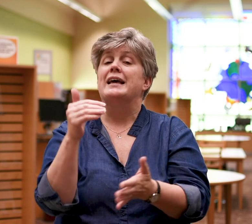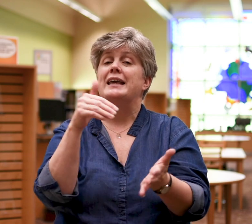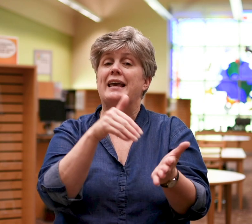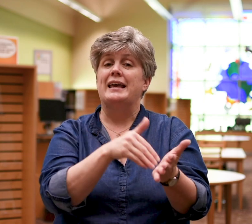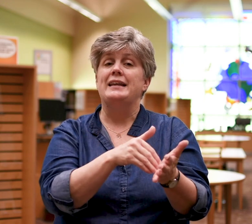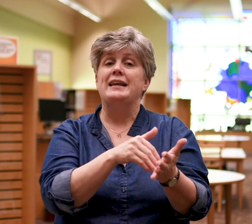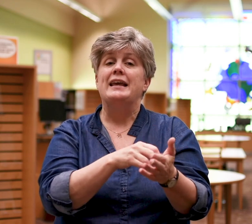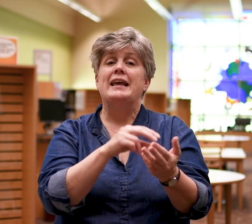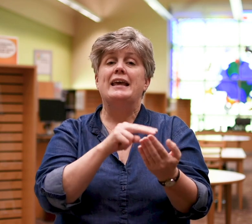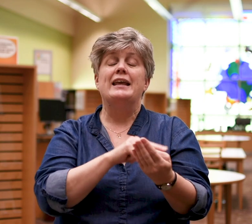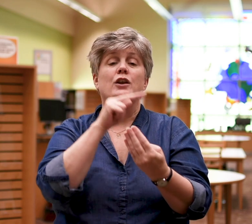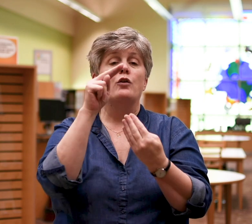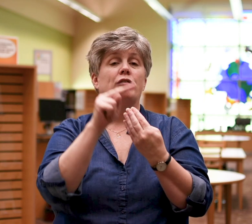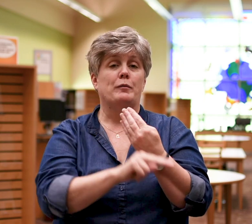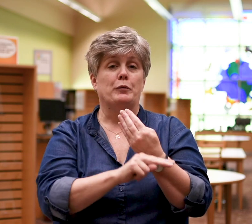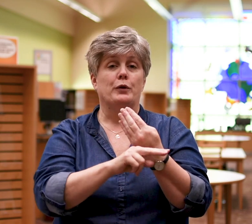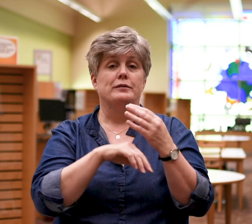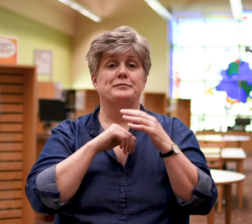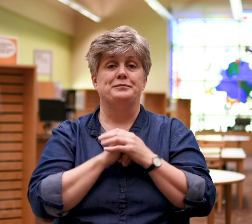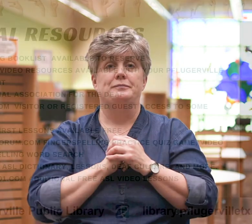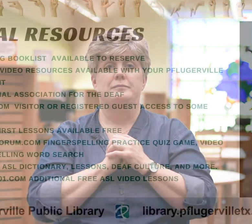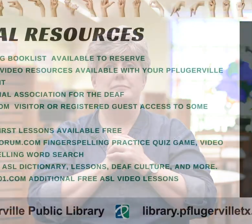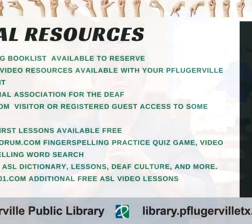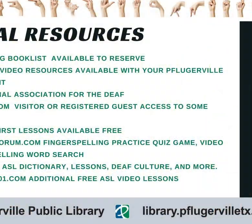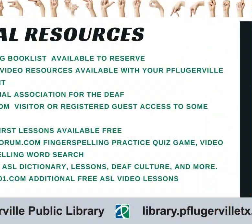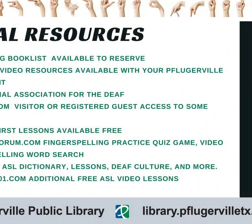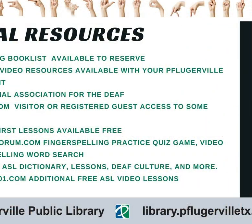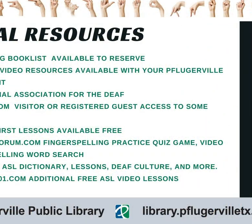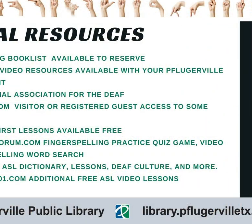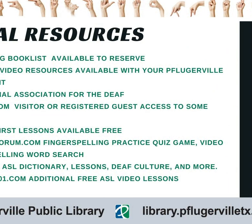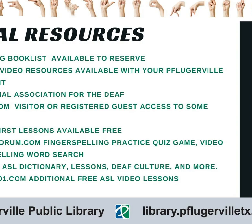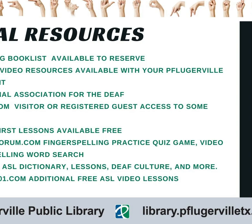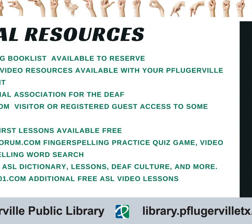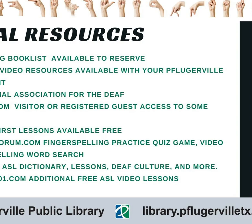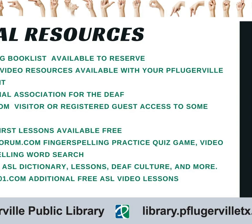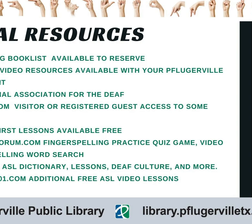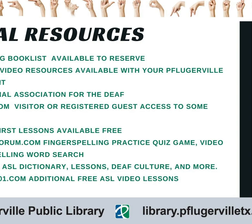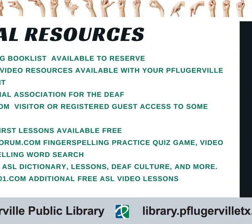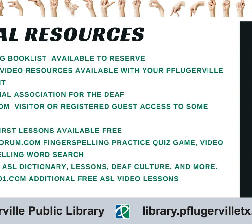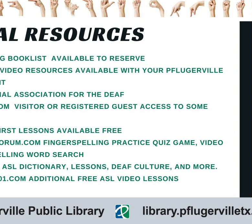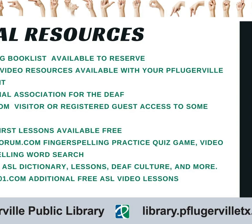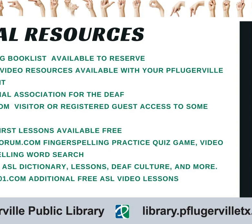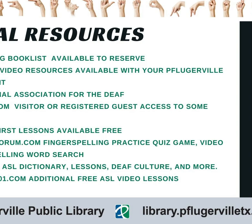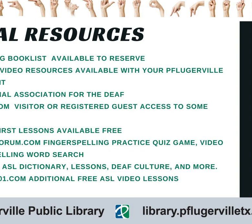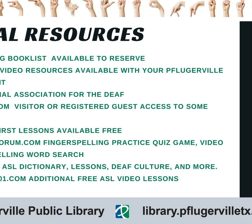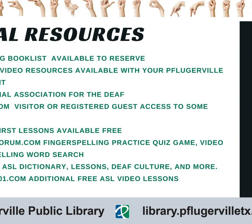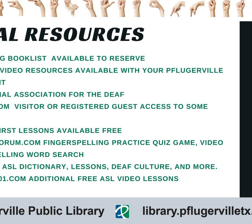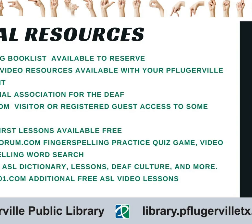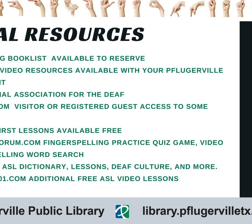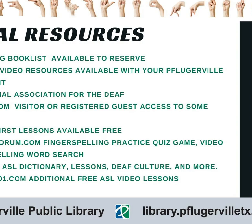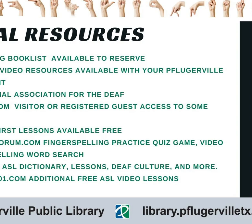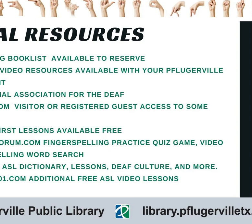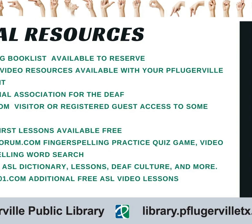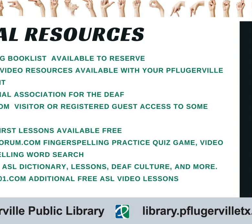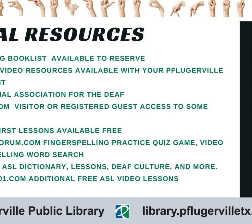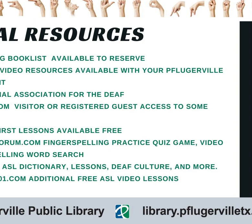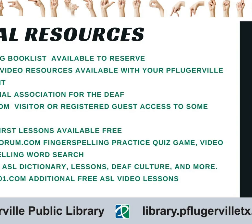again in november here are some additional resources you can use to learn more american sign language and